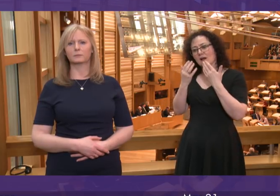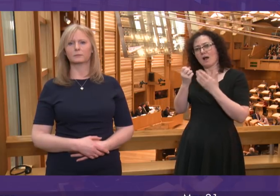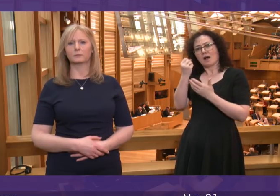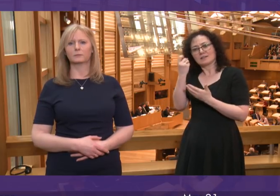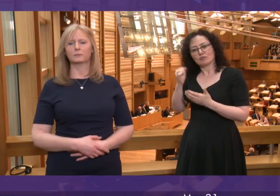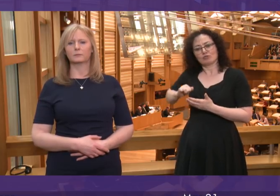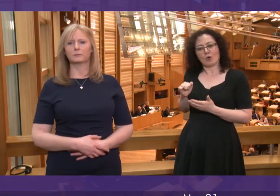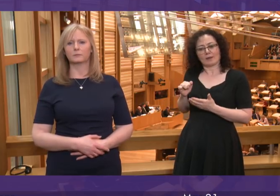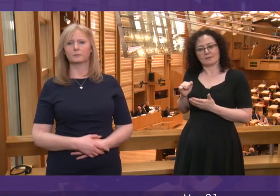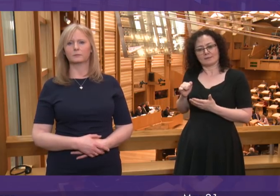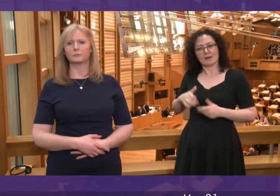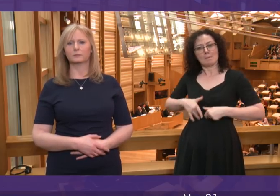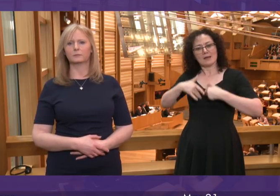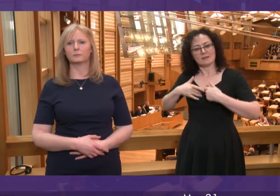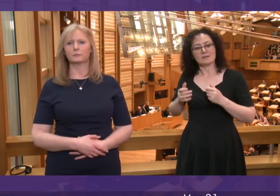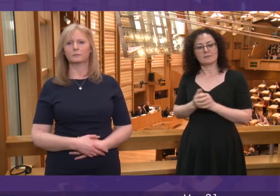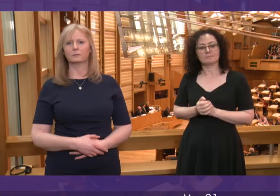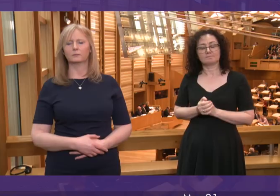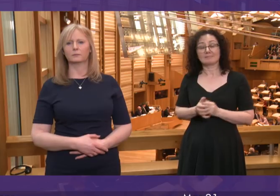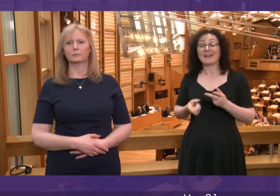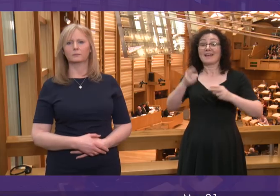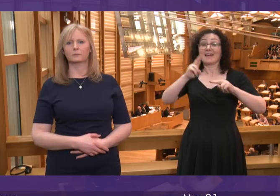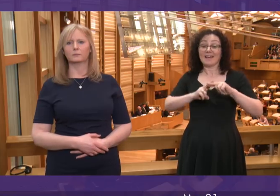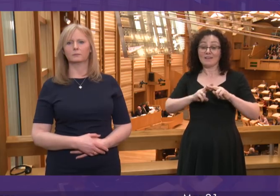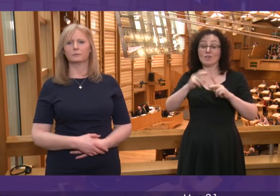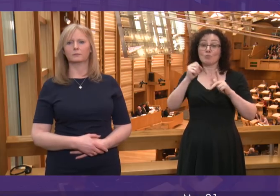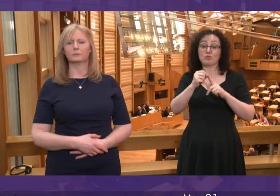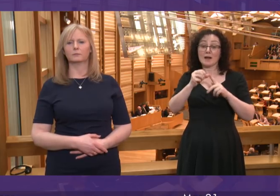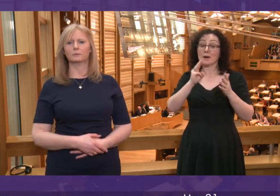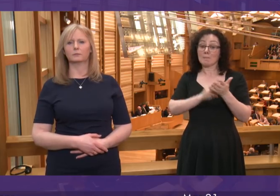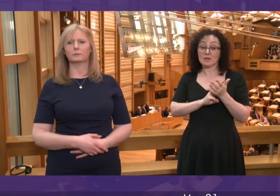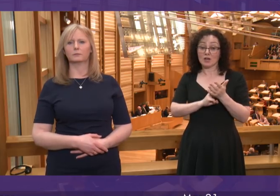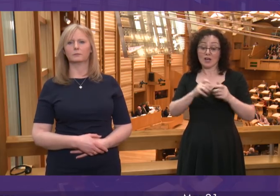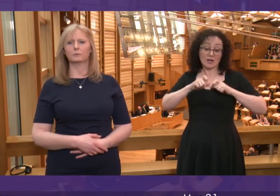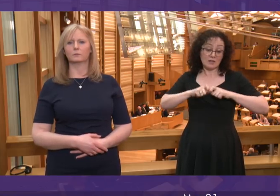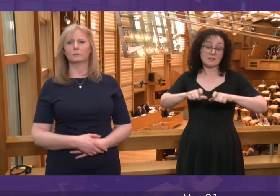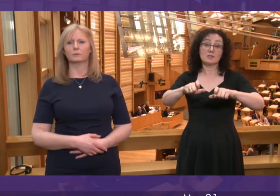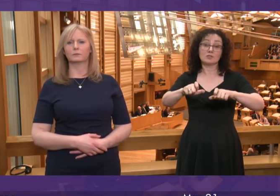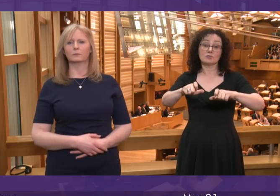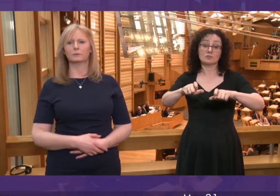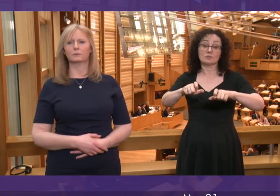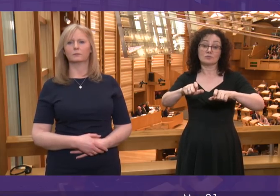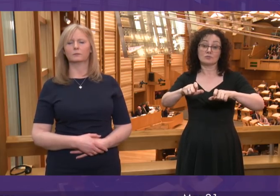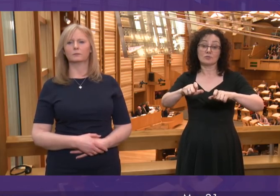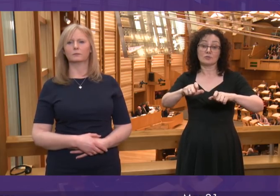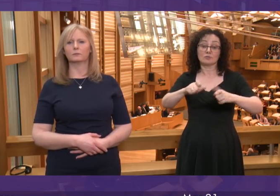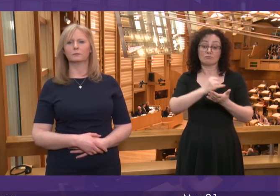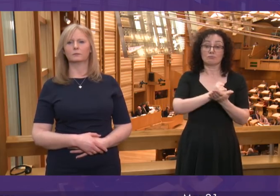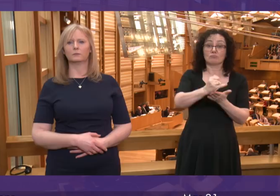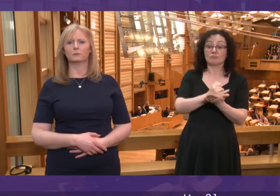this crisis. If the Prime Minister succeeds in closing off all of these positive choices